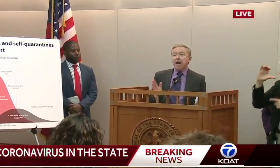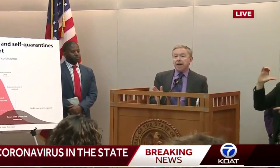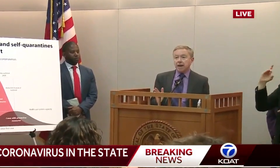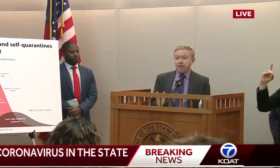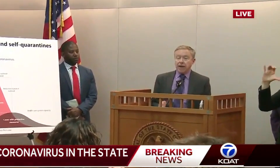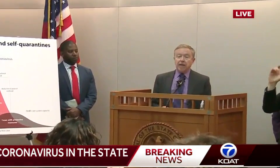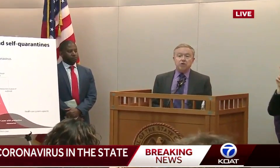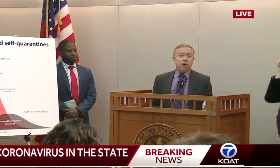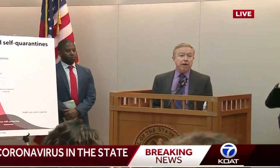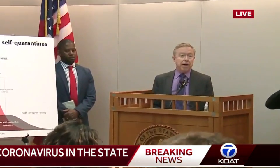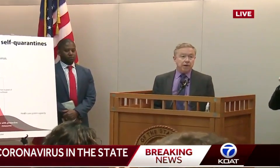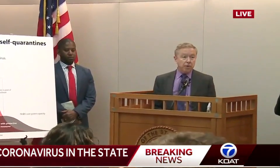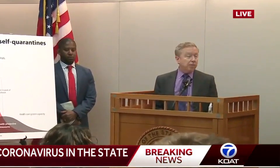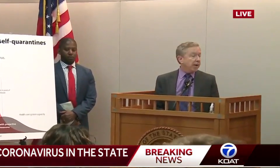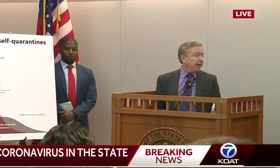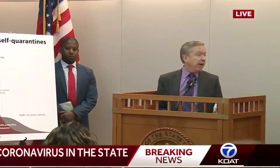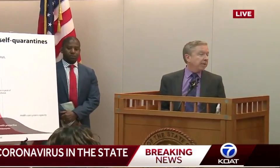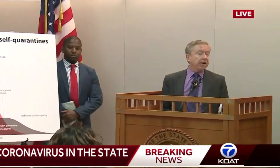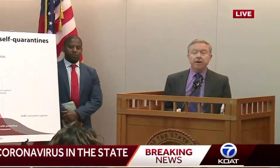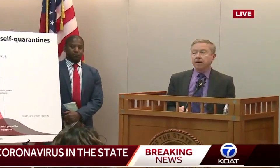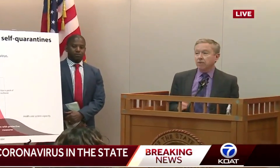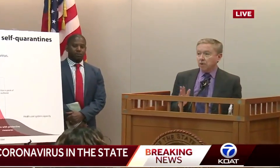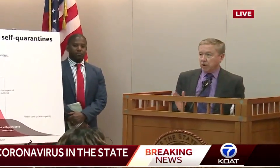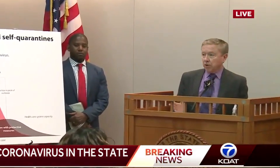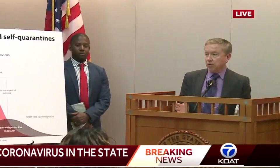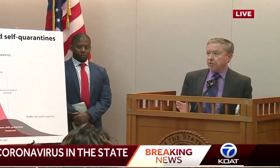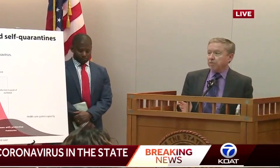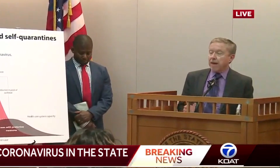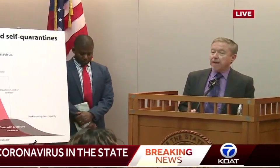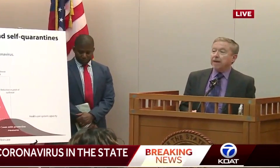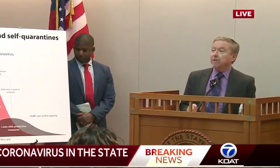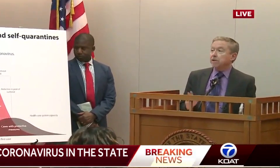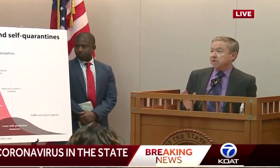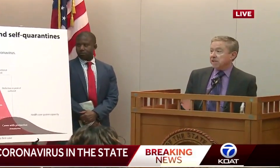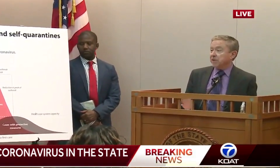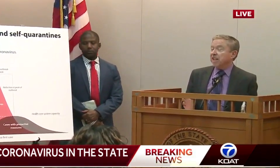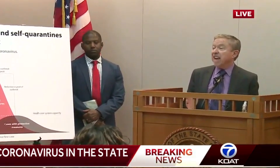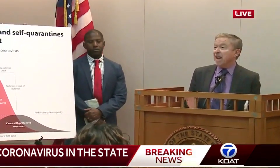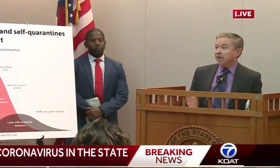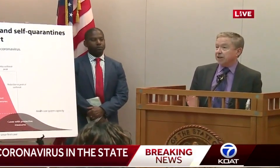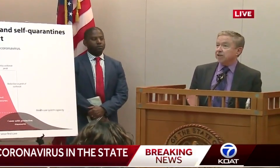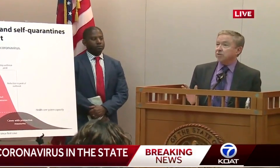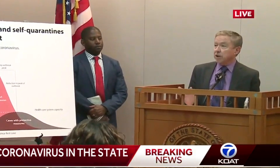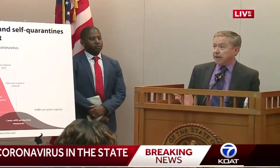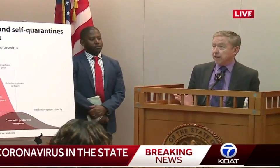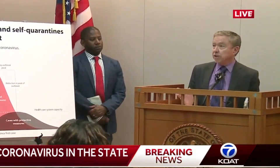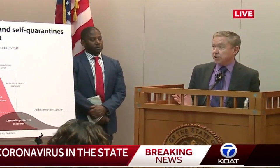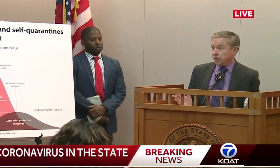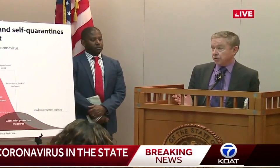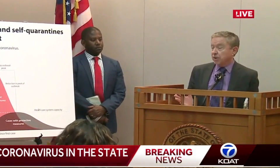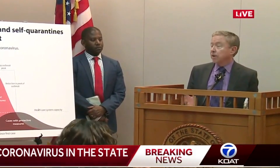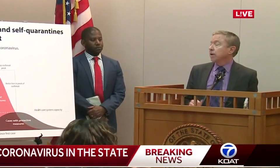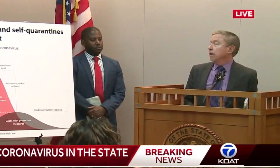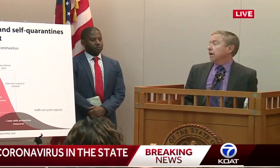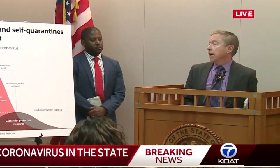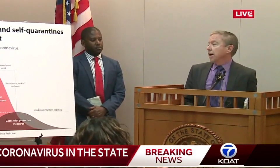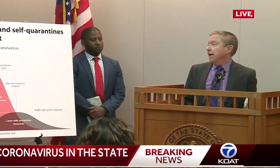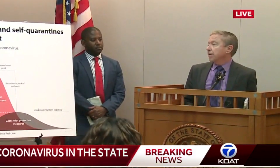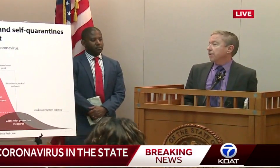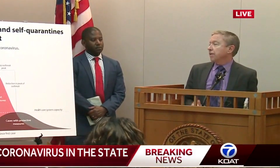reflects back on the H1N1 pandemic, what we learned from that, and specifically evidence related to